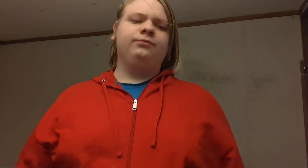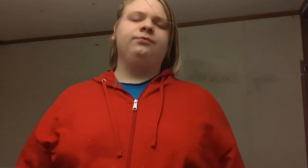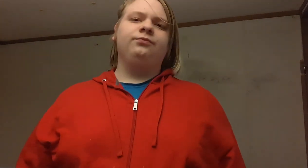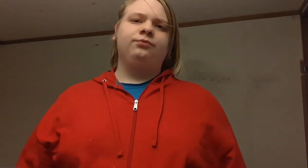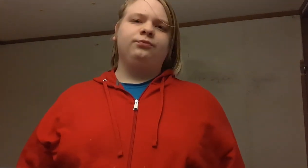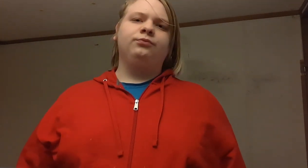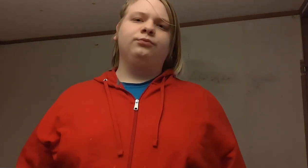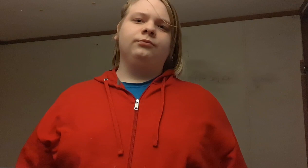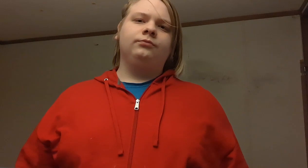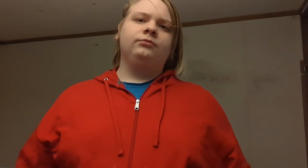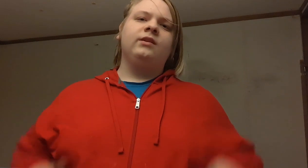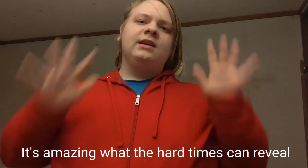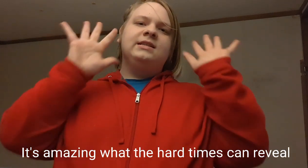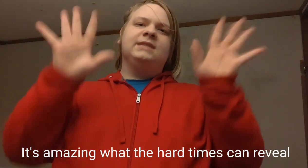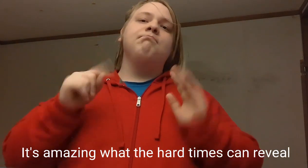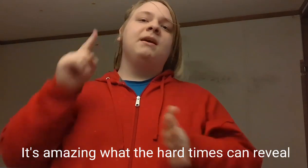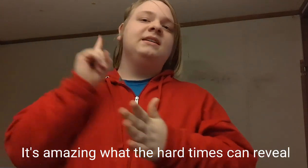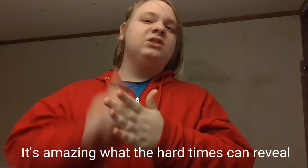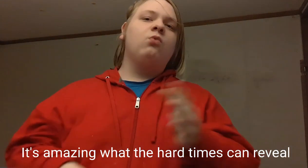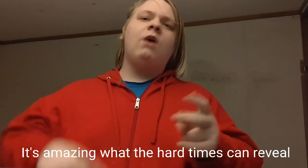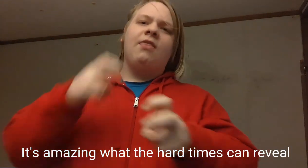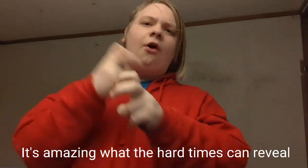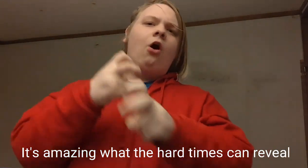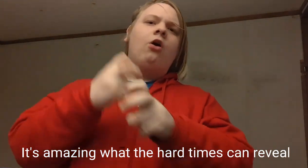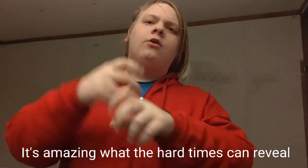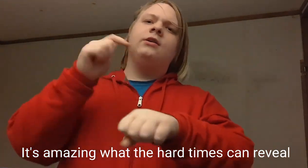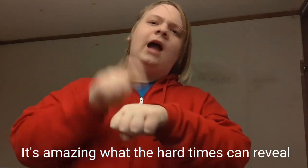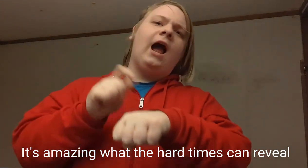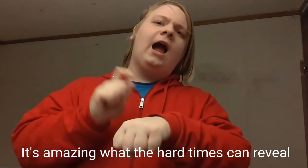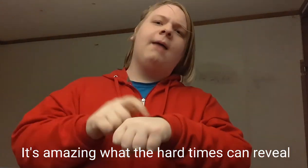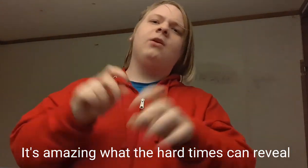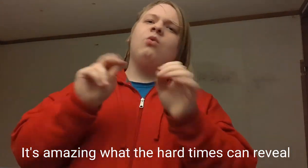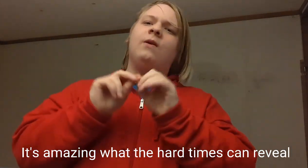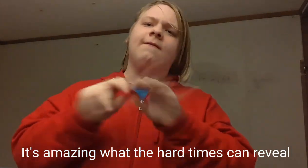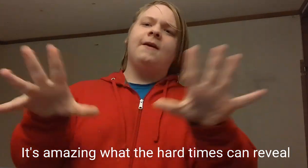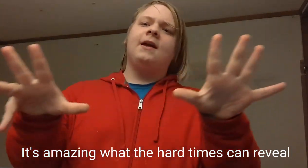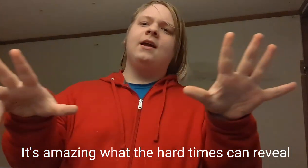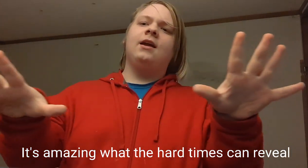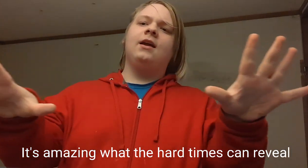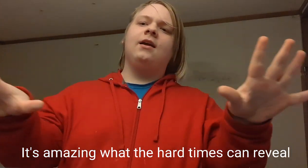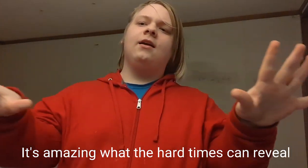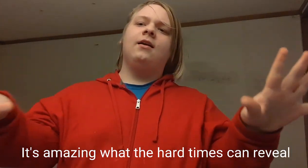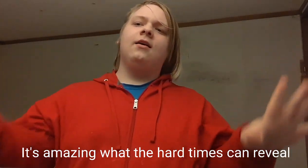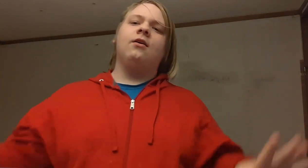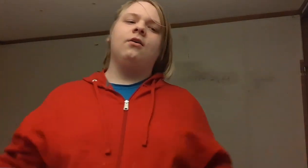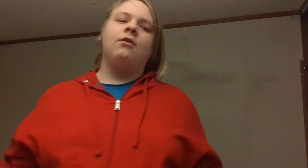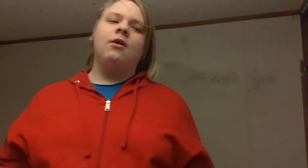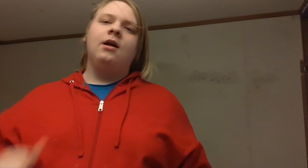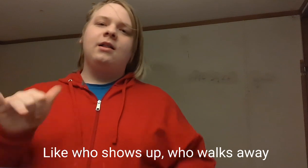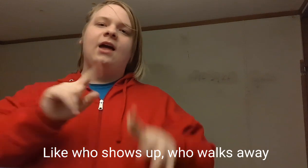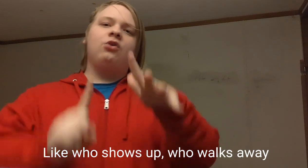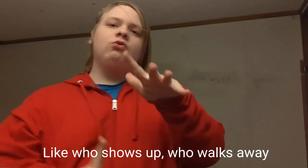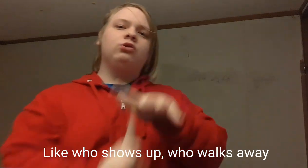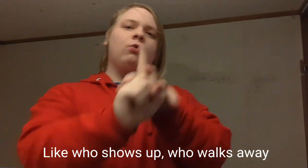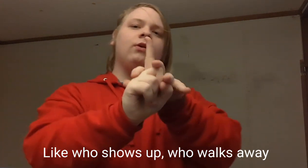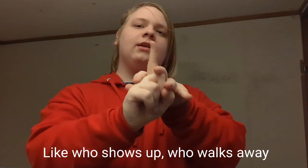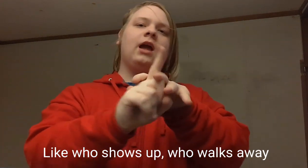It's amazing what the hard times can reveal Like who shows up, who walks